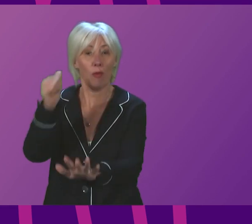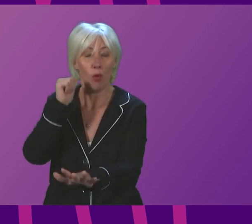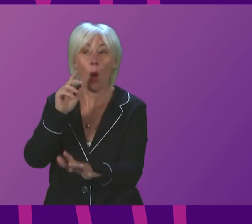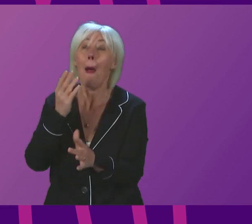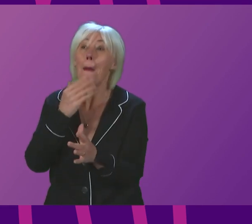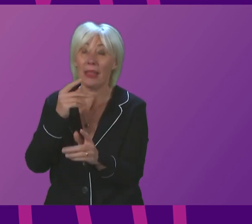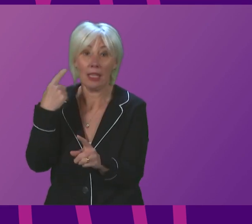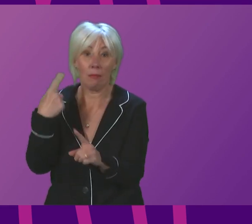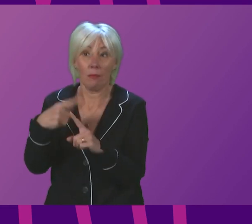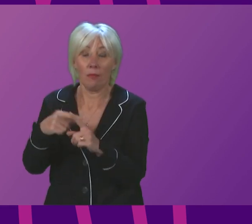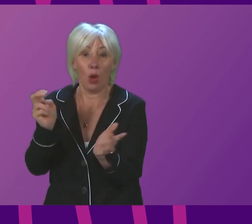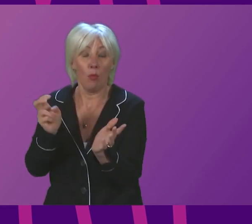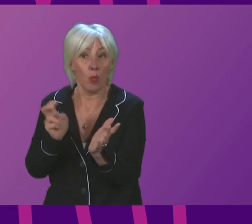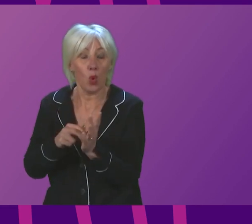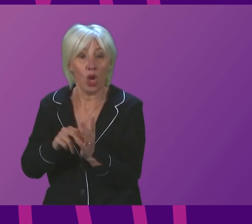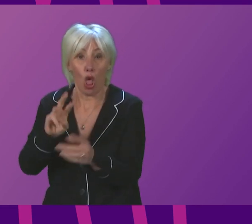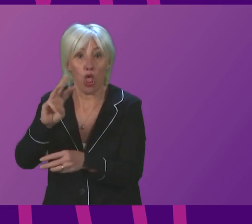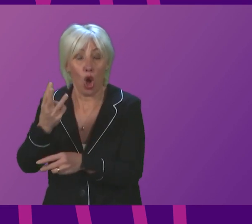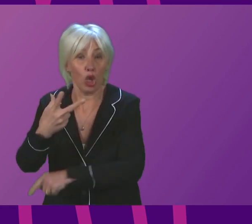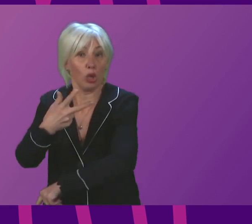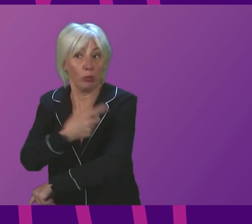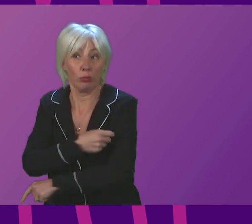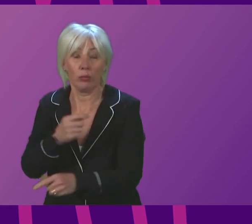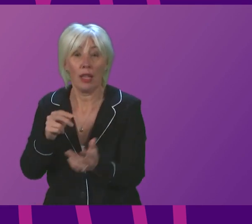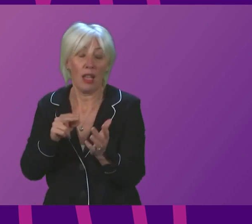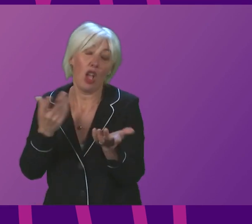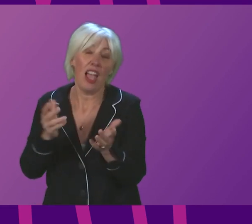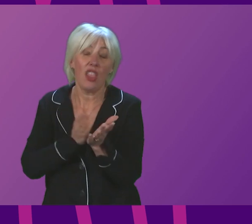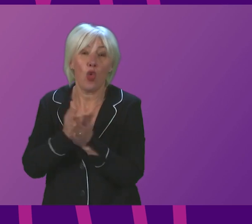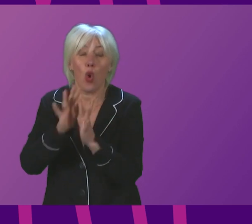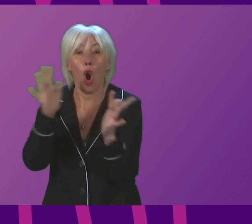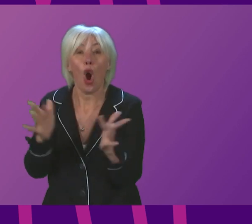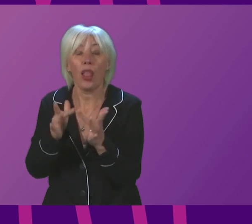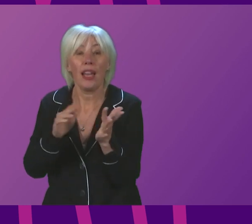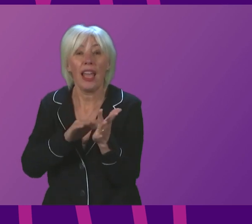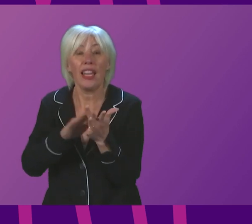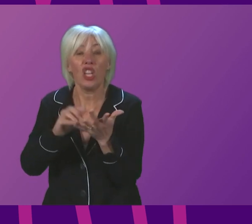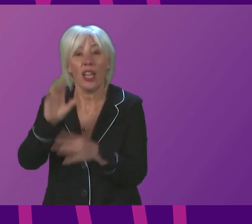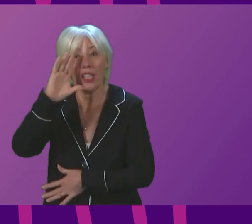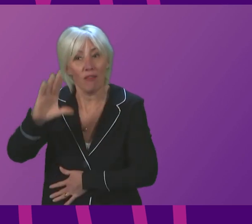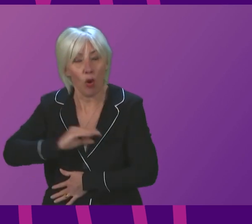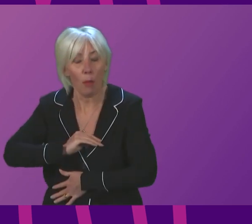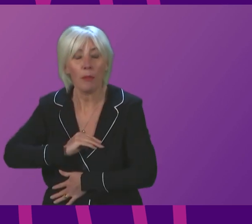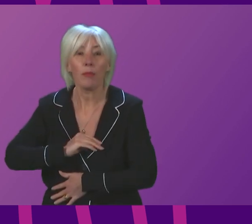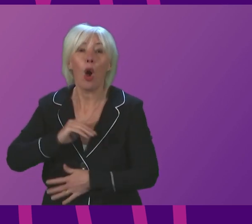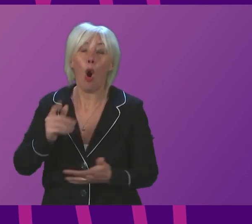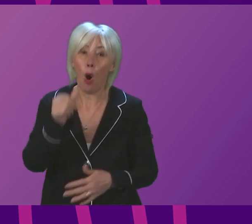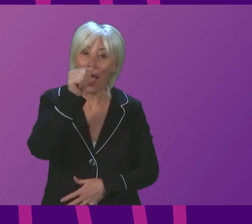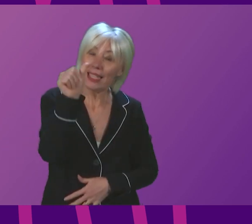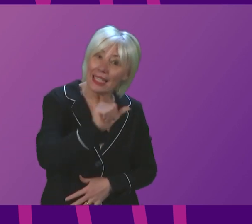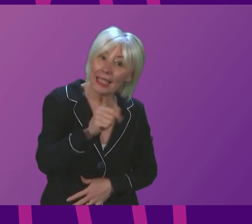possible. You can book through NHS Inform or by calling the vaccination helpline. If you are 16 or 17, you can